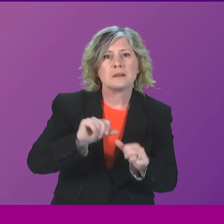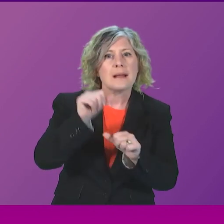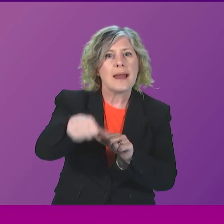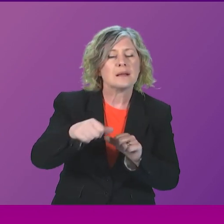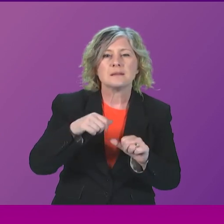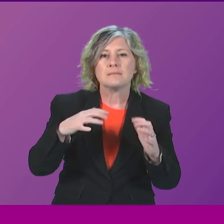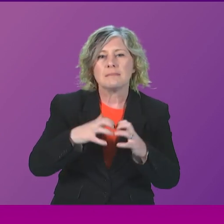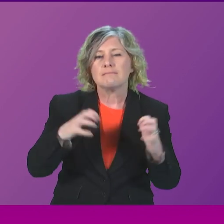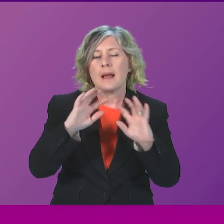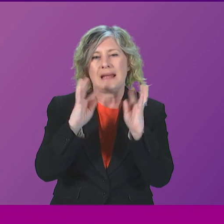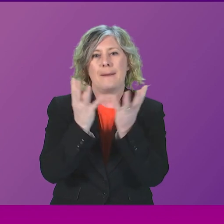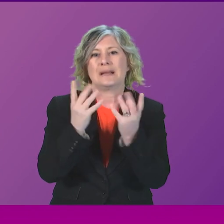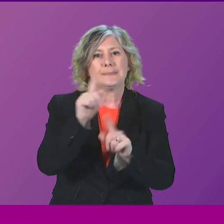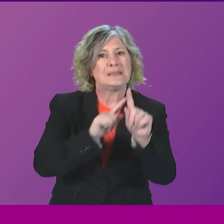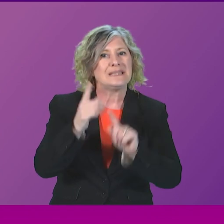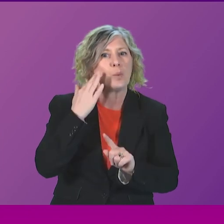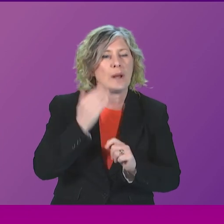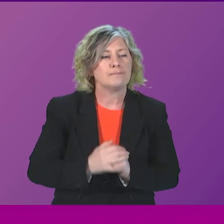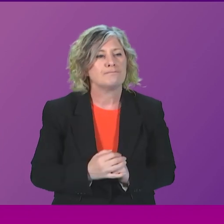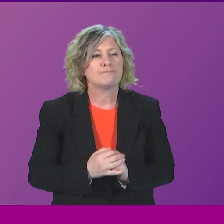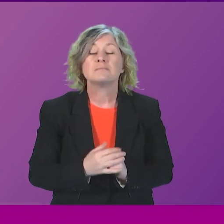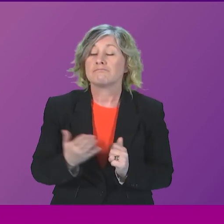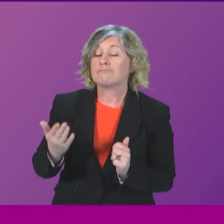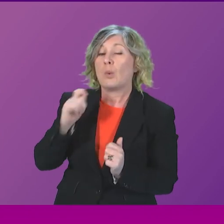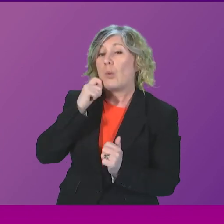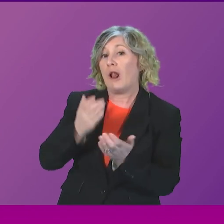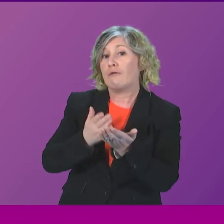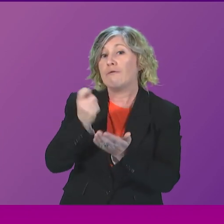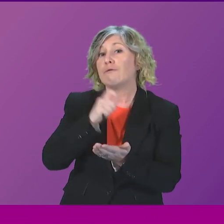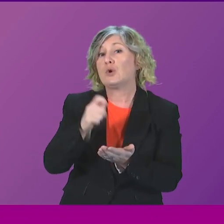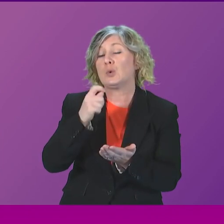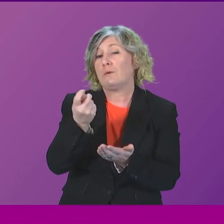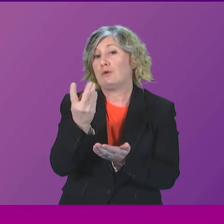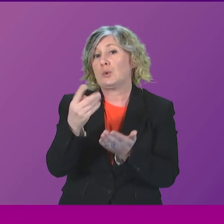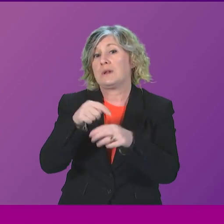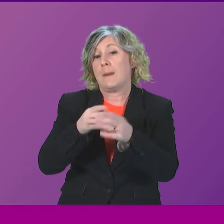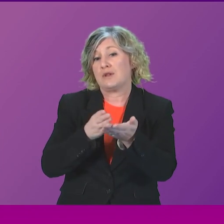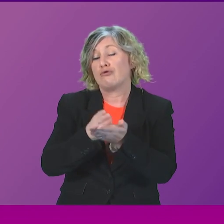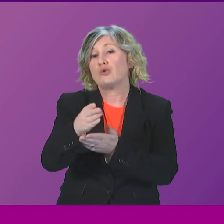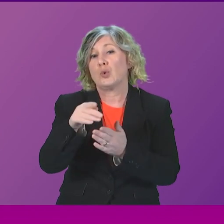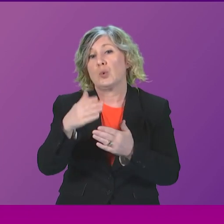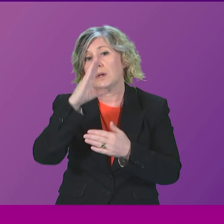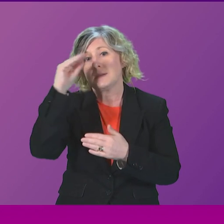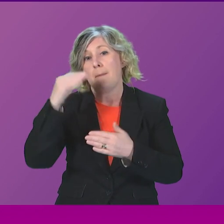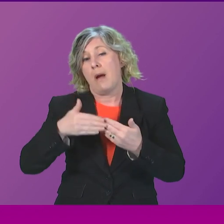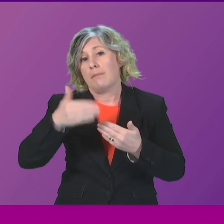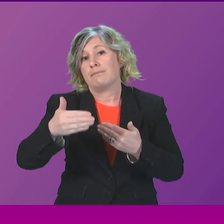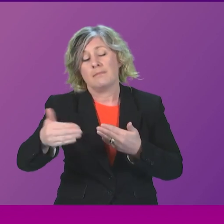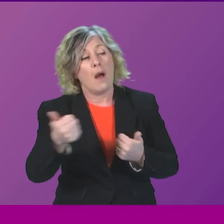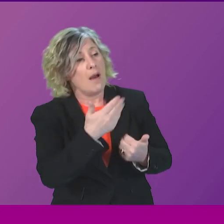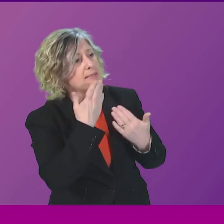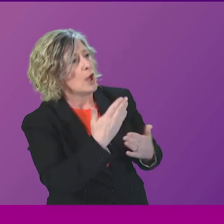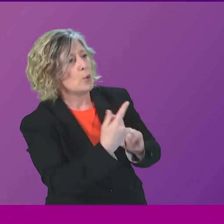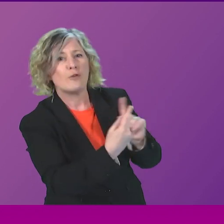First Minister. We'll be meeting a few times throughout the course of the summer recess. Alex Cole-Hamilton. I'm very grateful for that